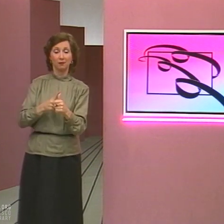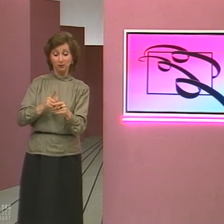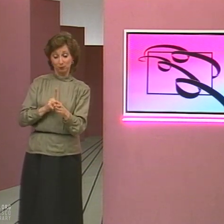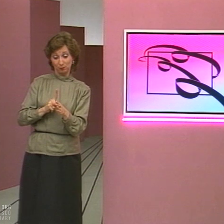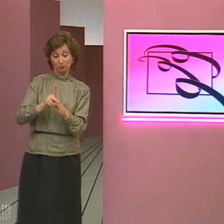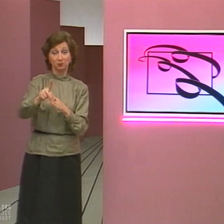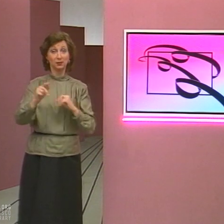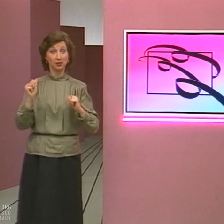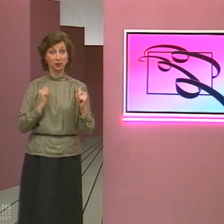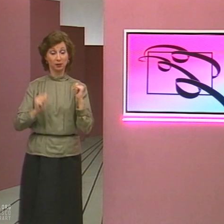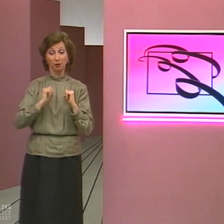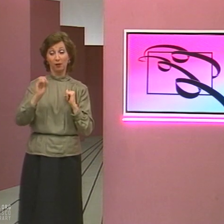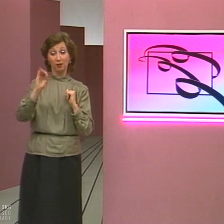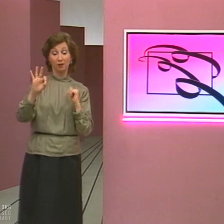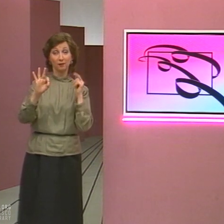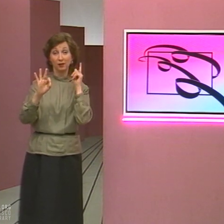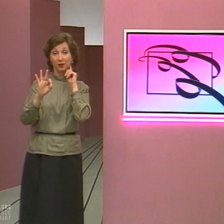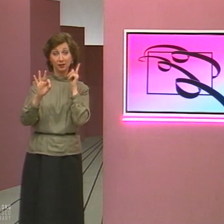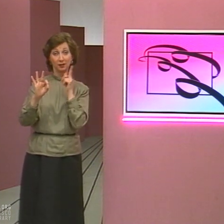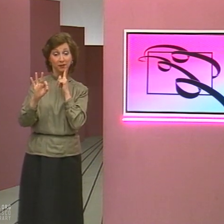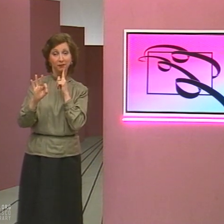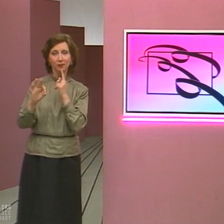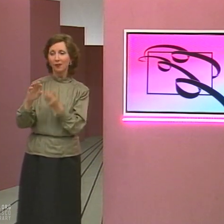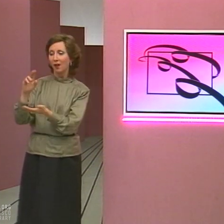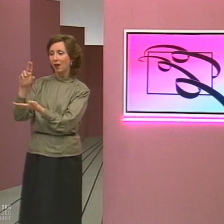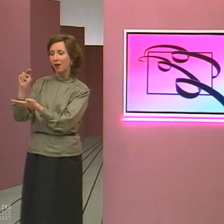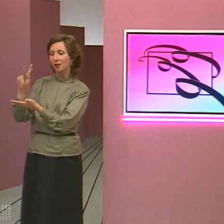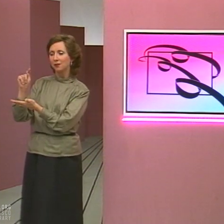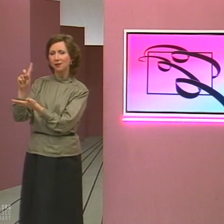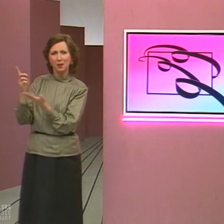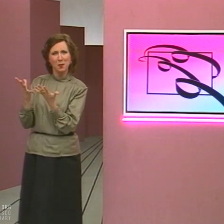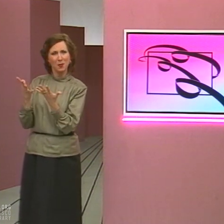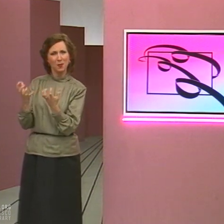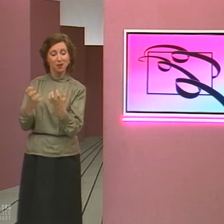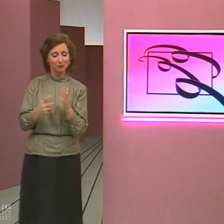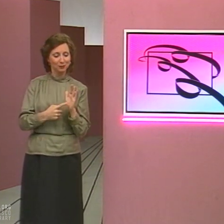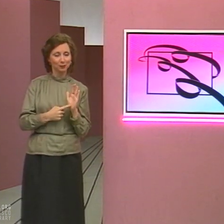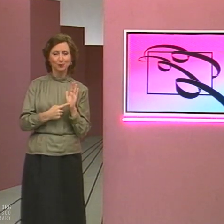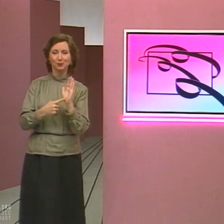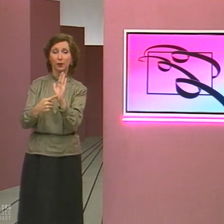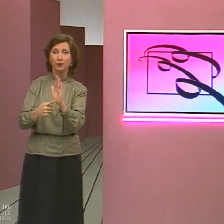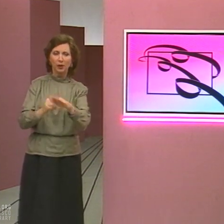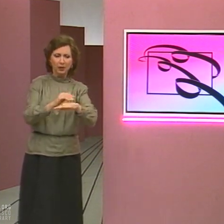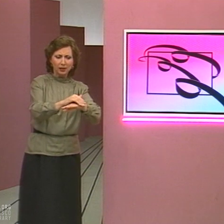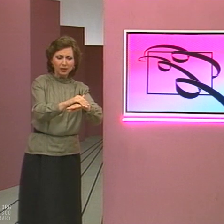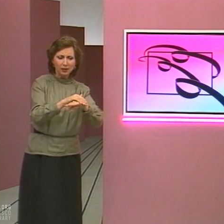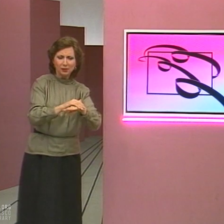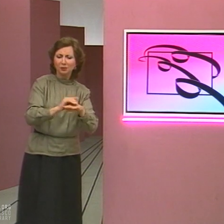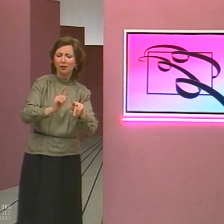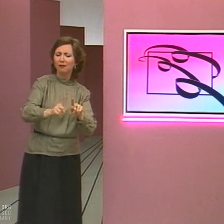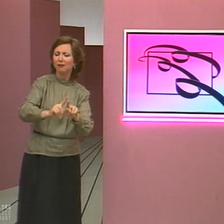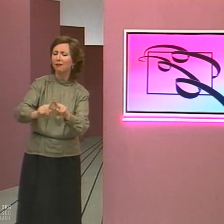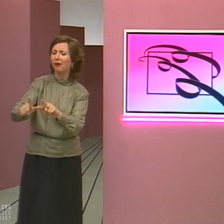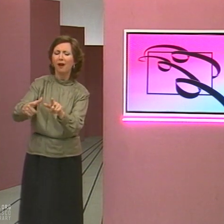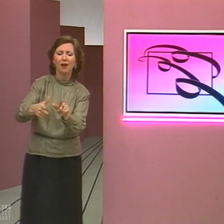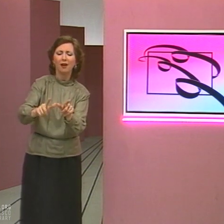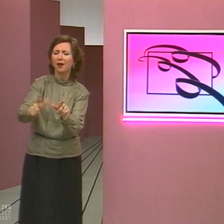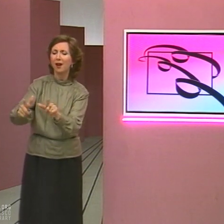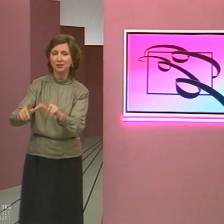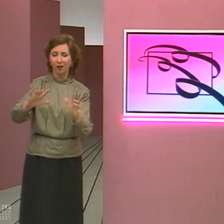NTD. Established in 1967, it was the first professional deaf theater. NTD